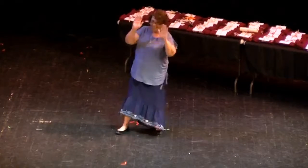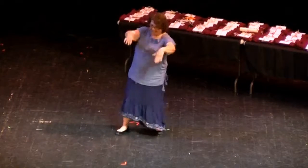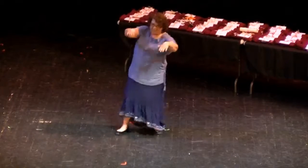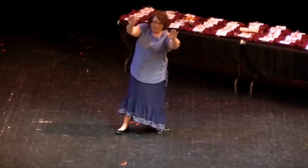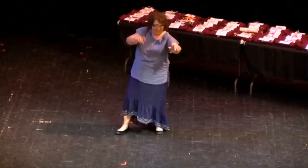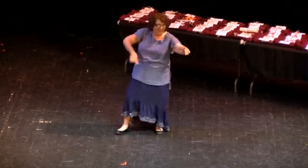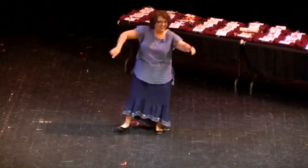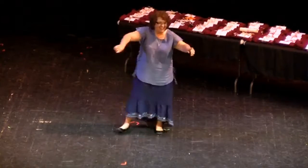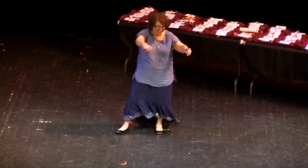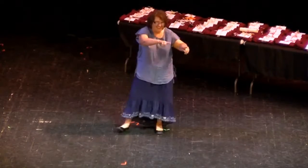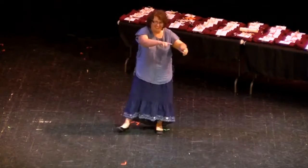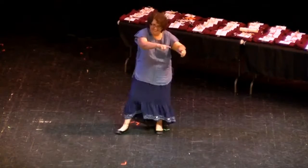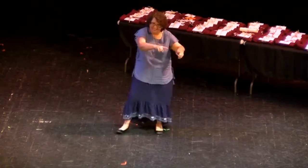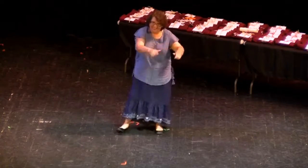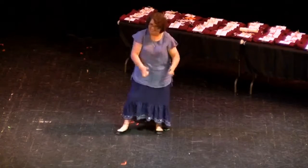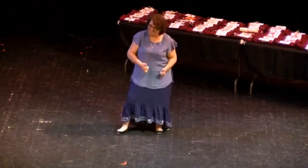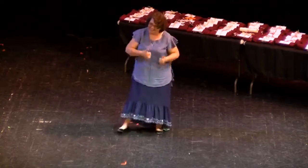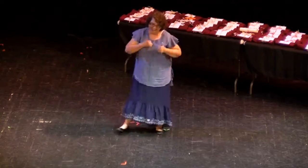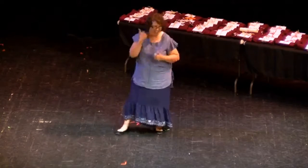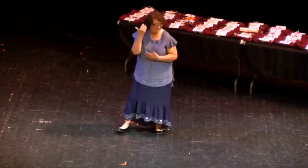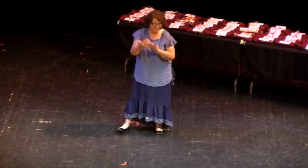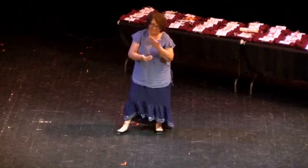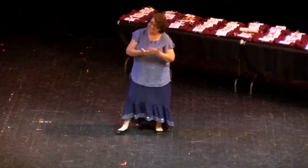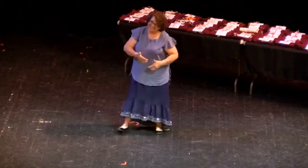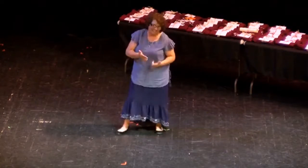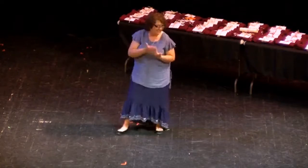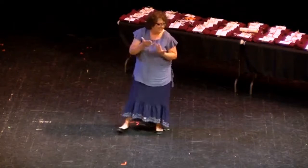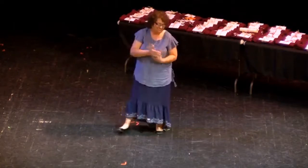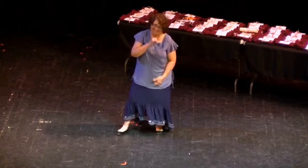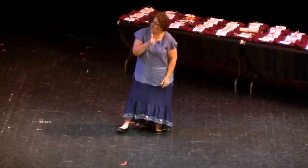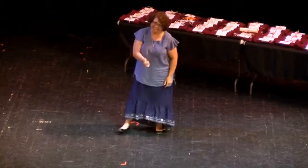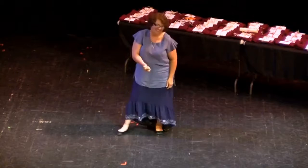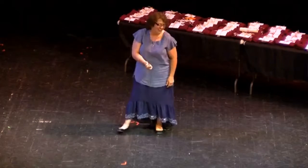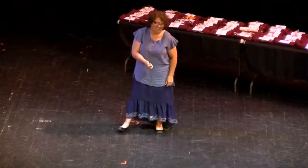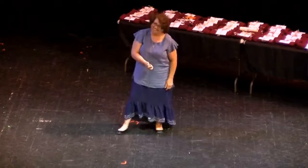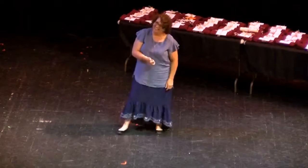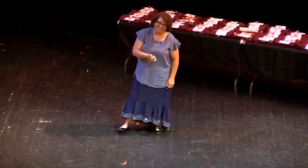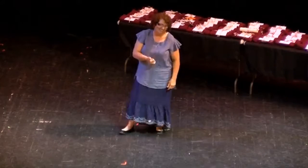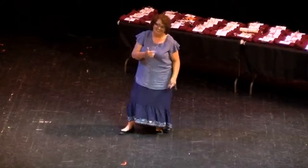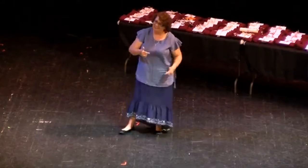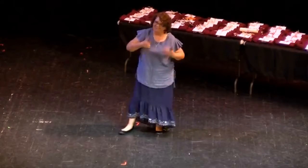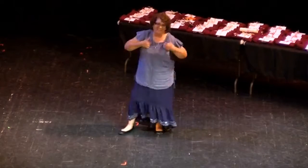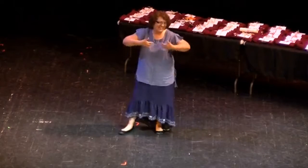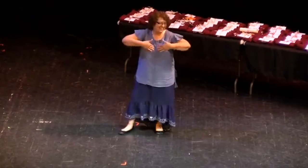then One,